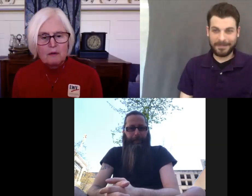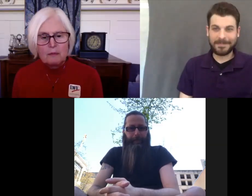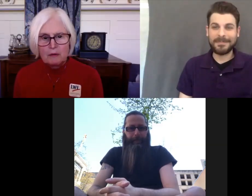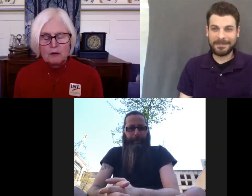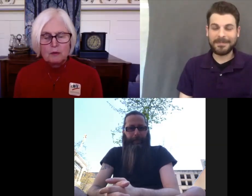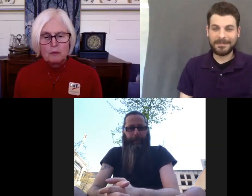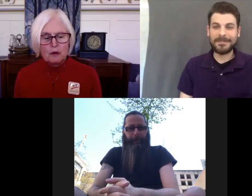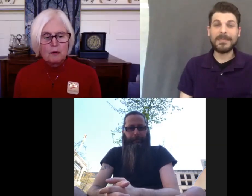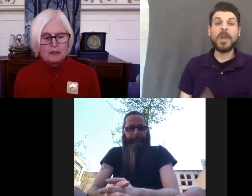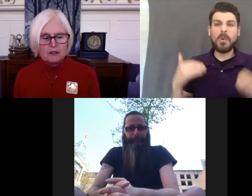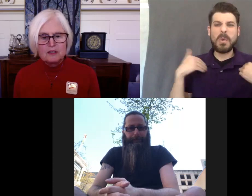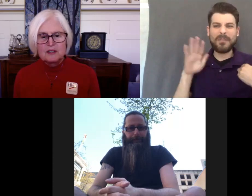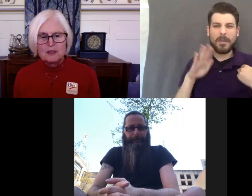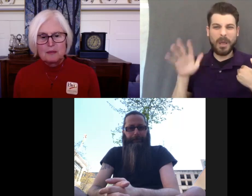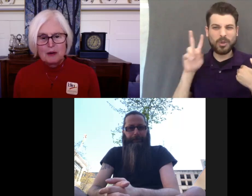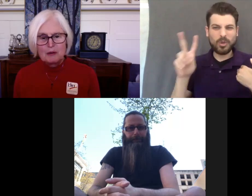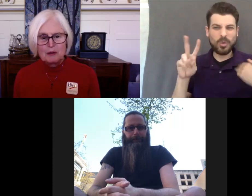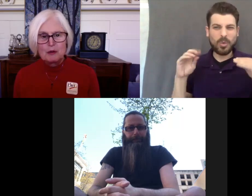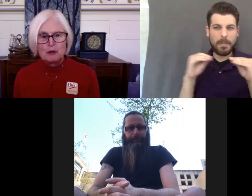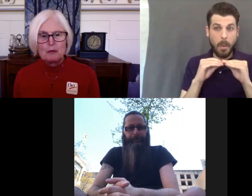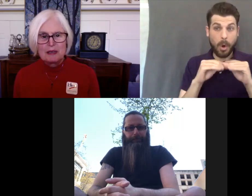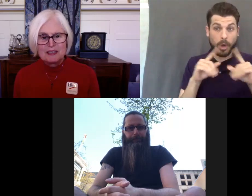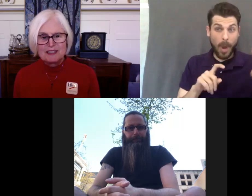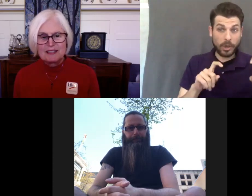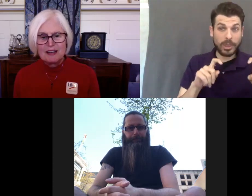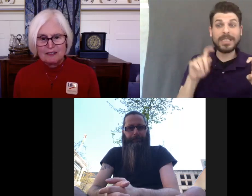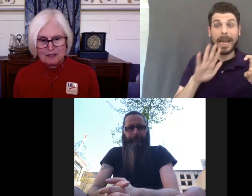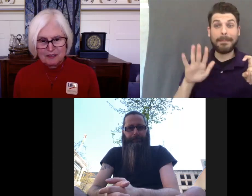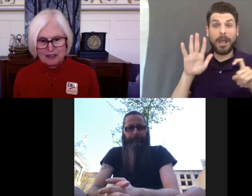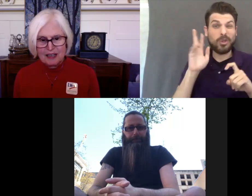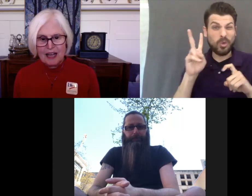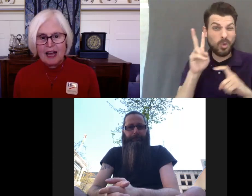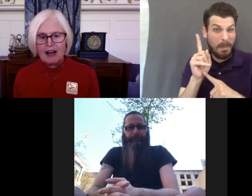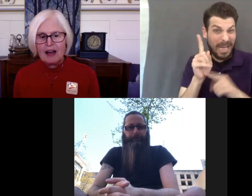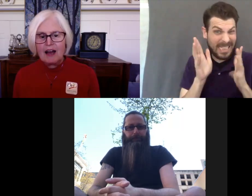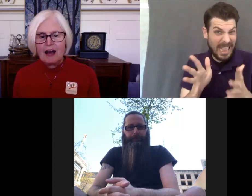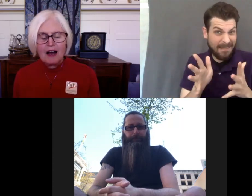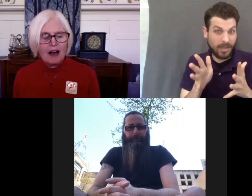We have about two more questions and about two minutes left.